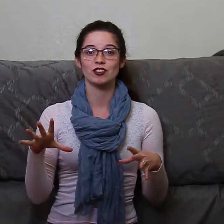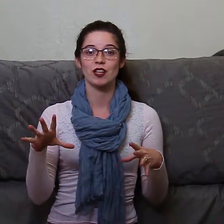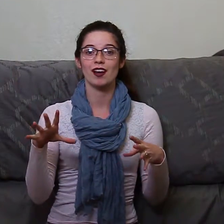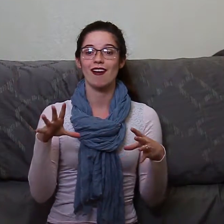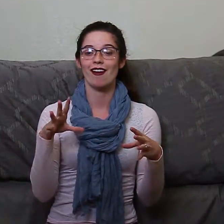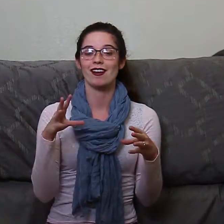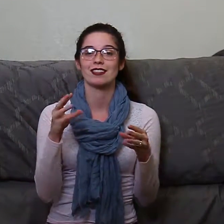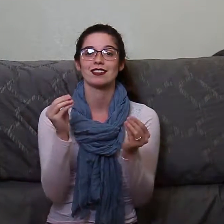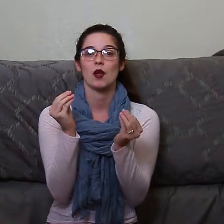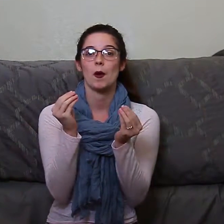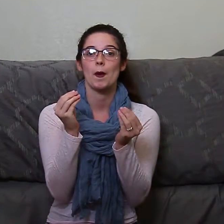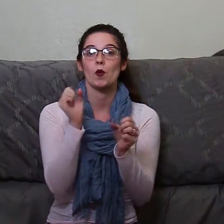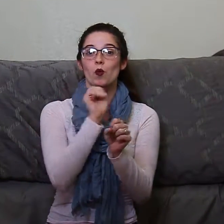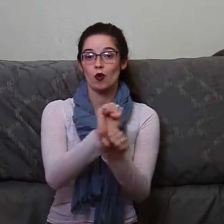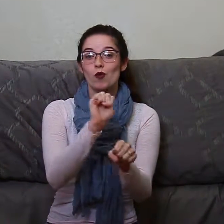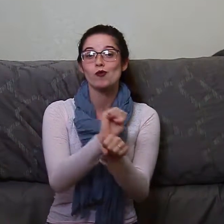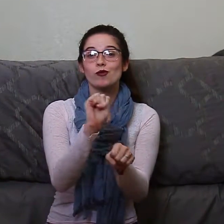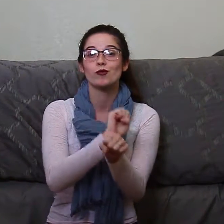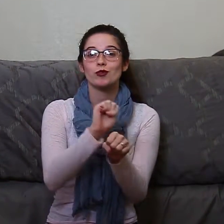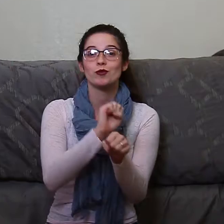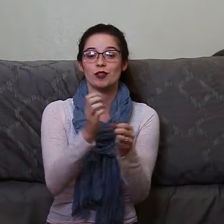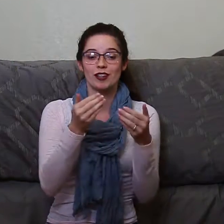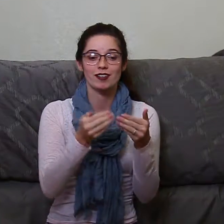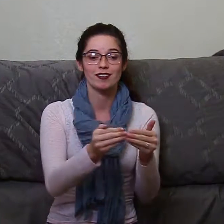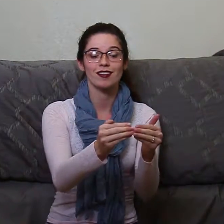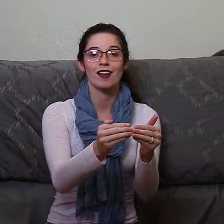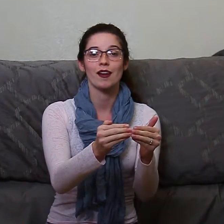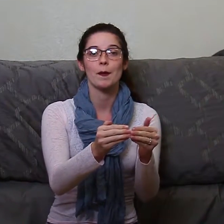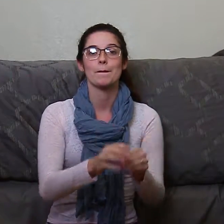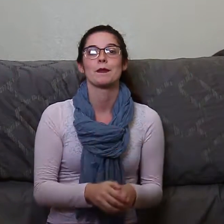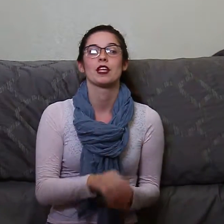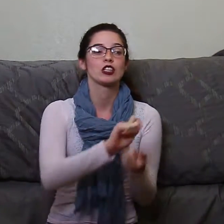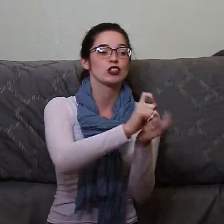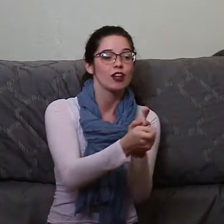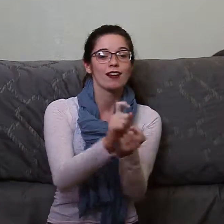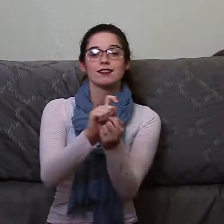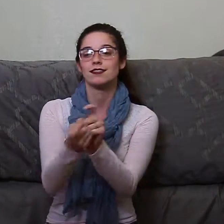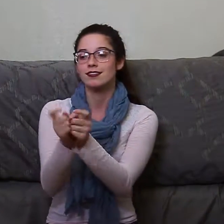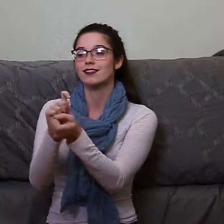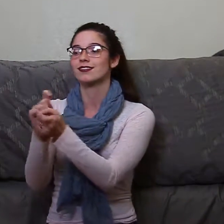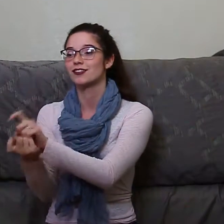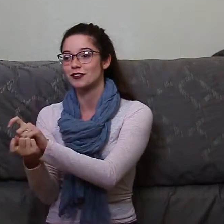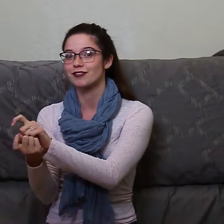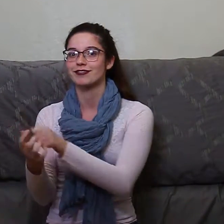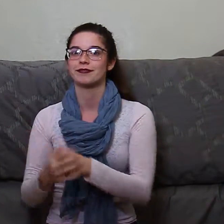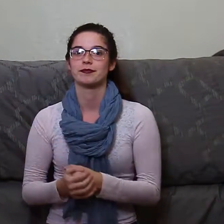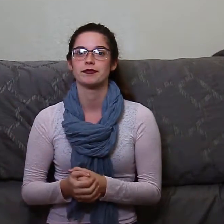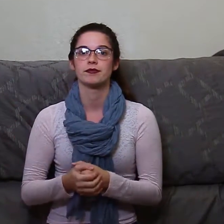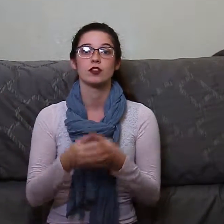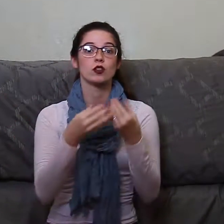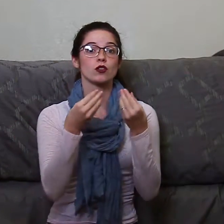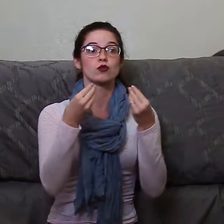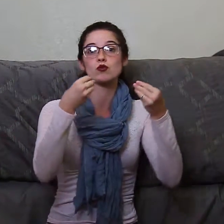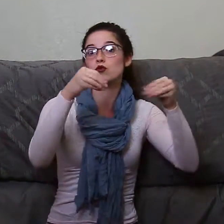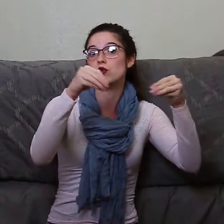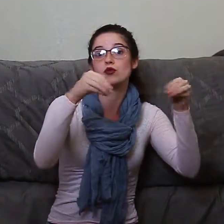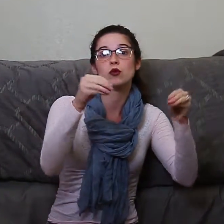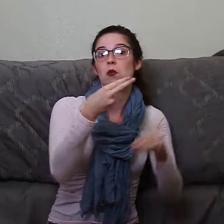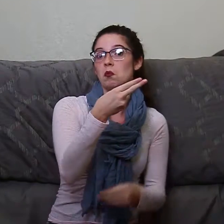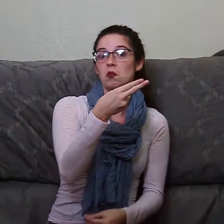season. There's now a steady turnover of styles. If you go to certain stores like H&M, they change the line